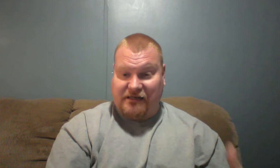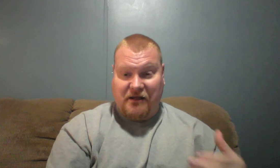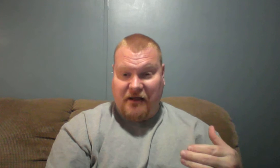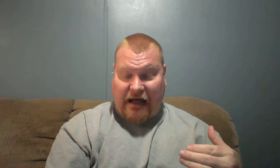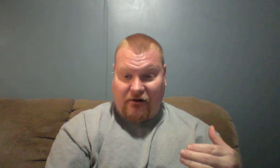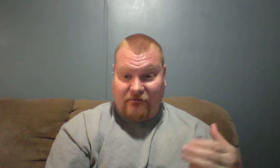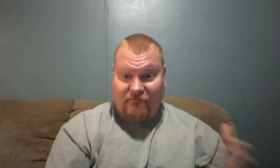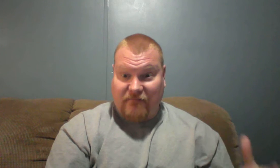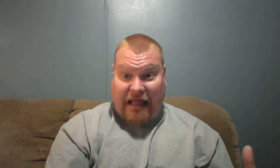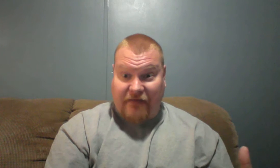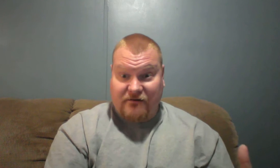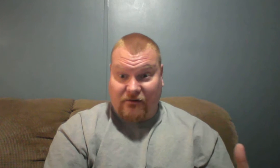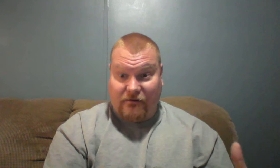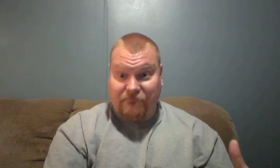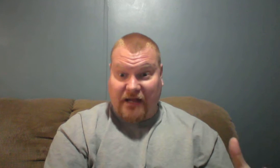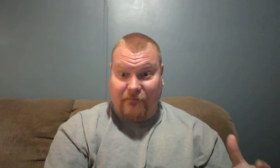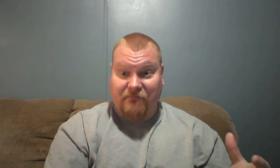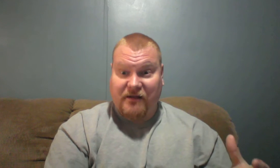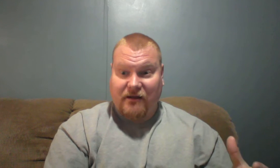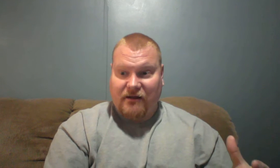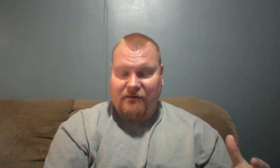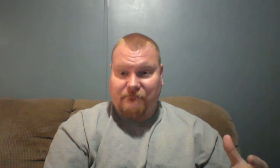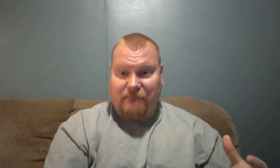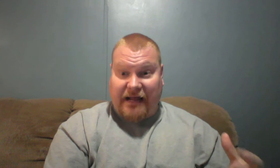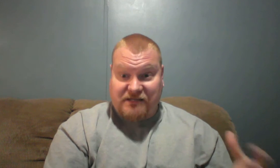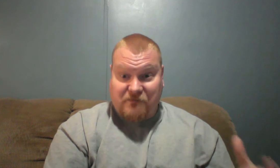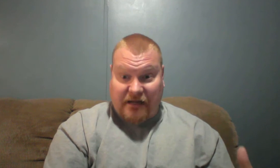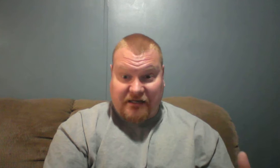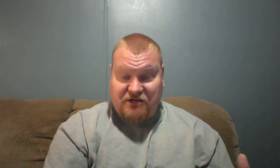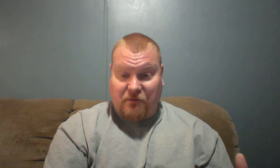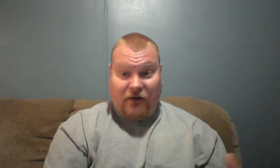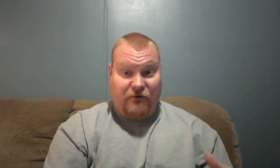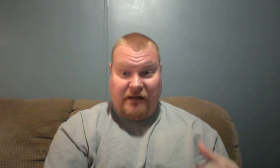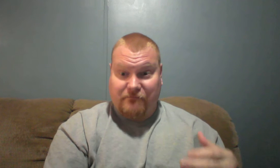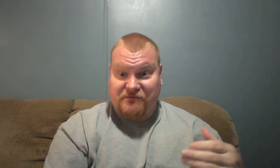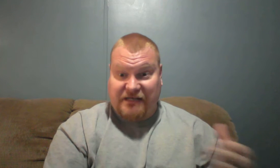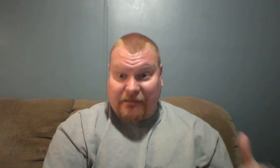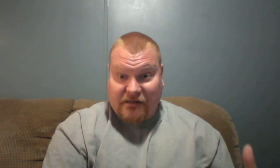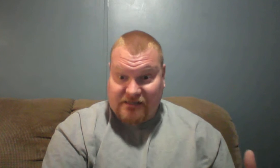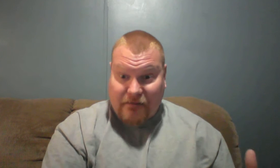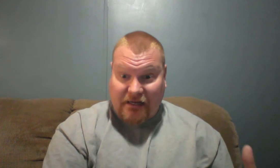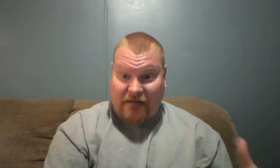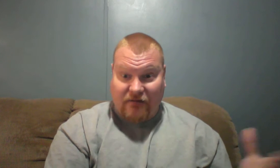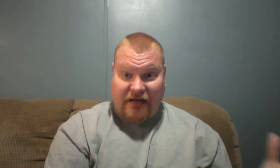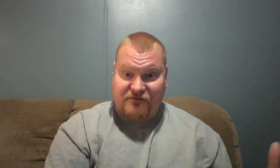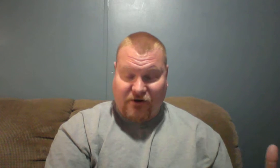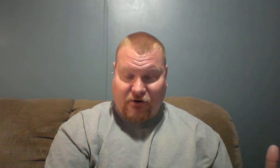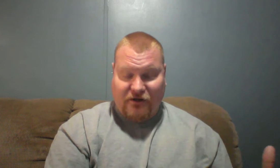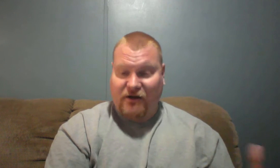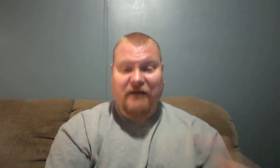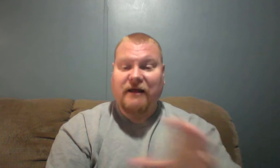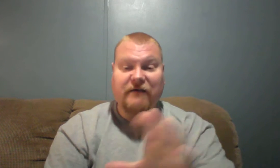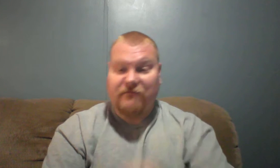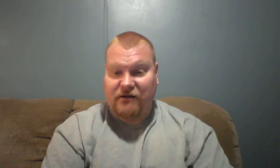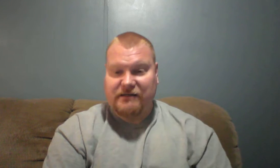I'll laugh till, um, my head's about to explode, and I'm sick in my stomach. I've laughed so hard. You know, I love having a good time.